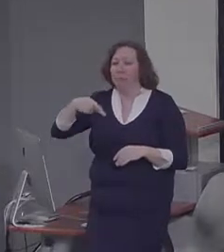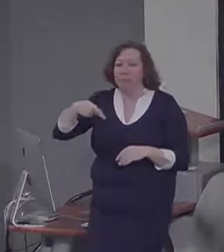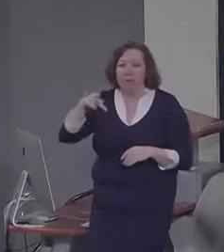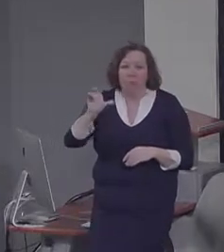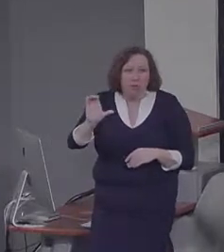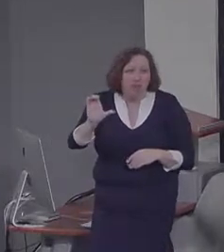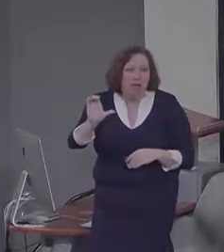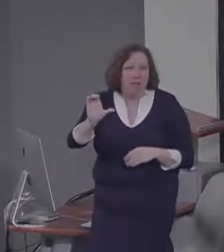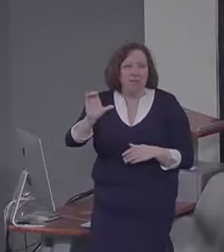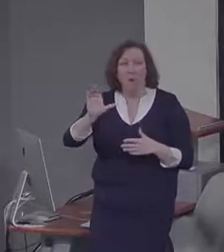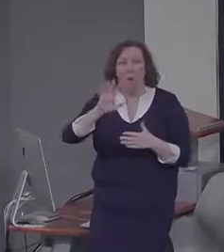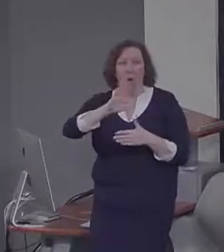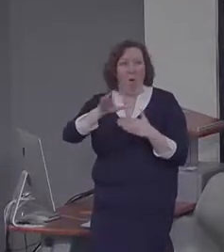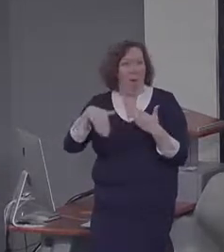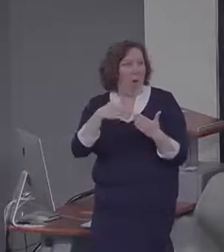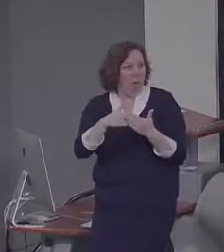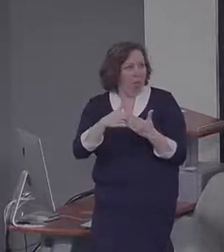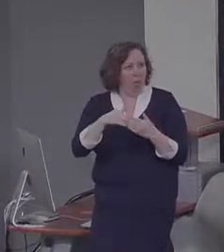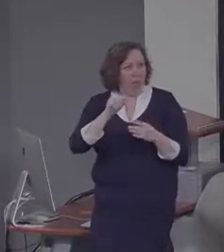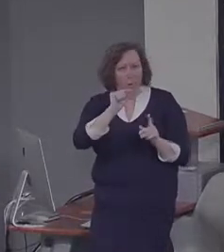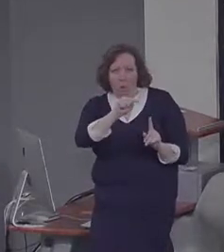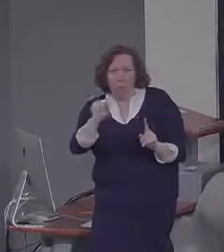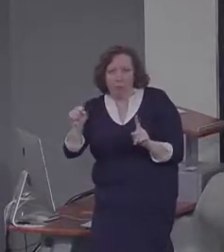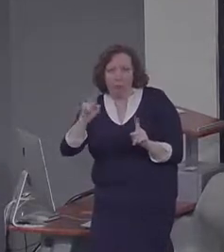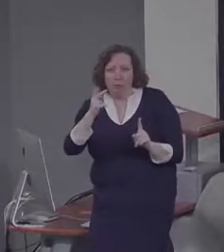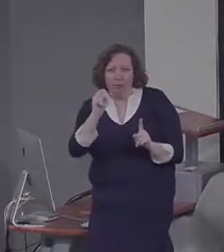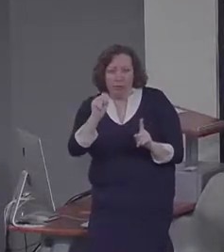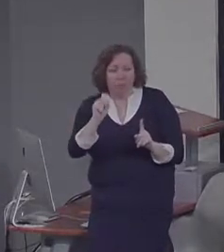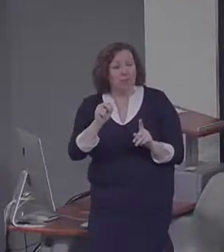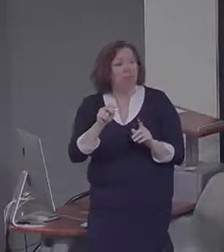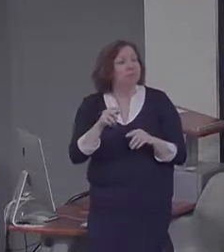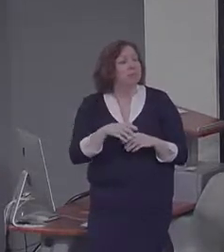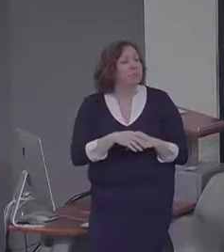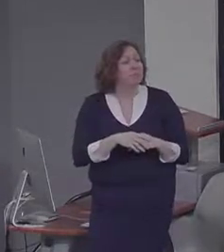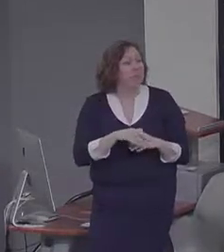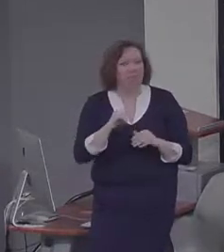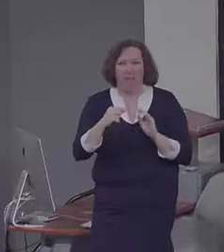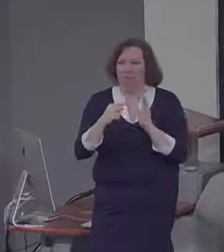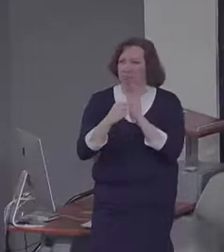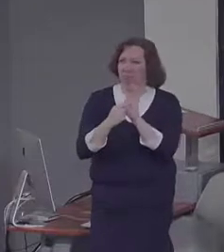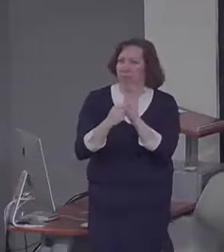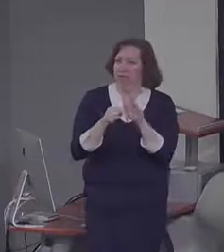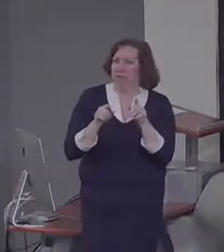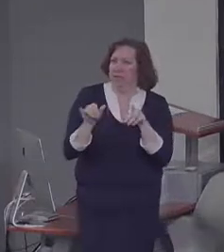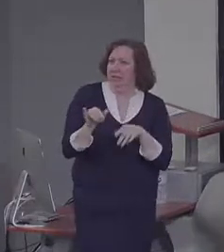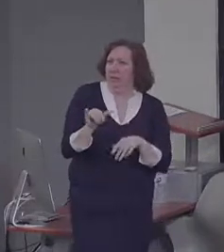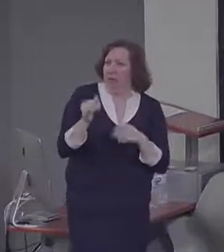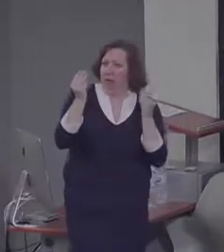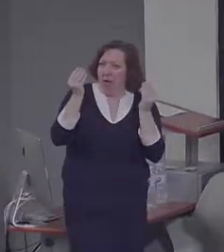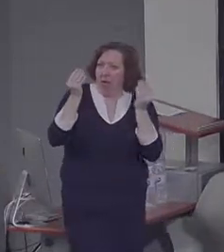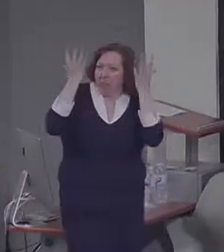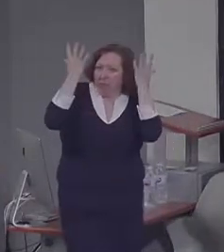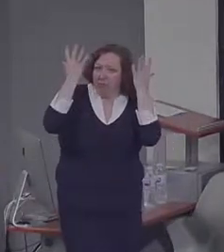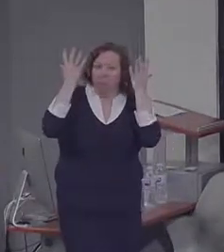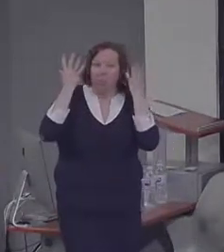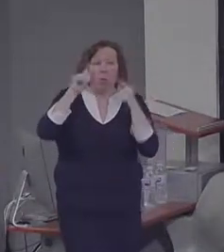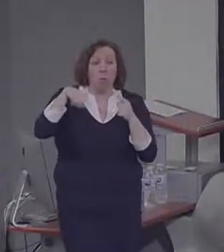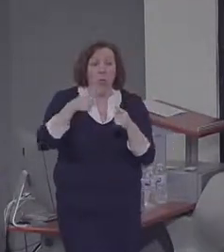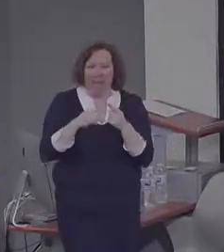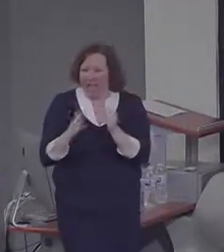regions that showed similar activity during remembering the past and imagining the future. And those of